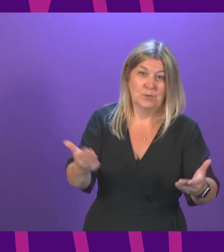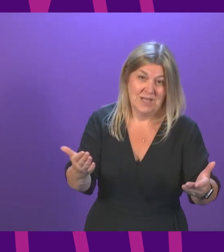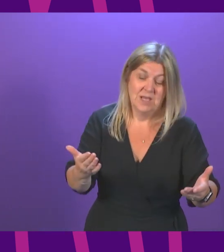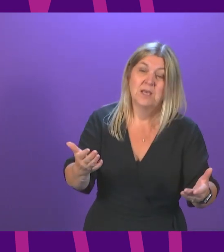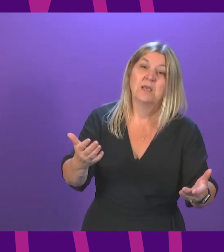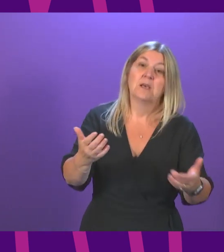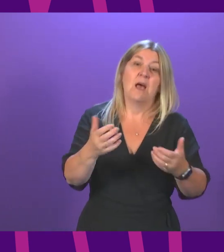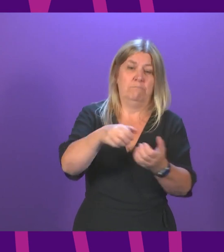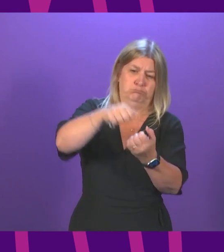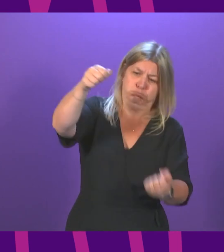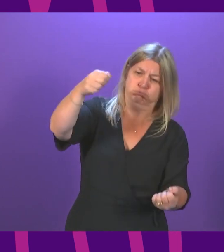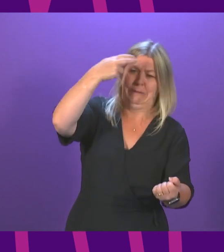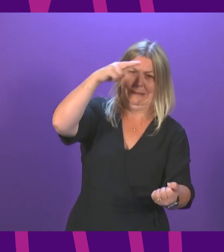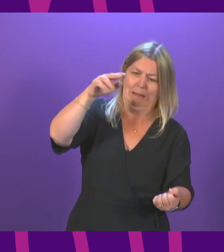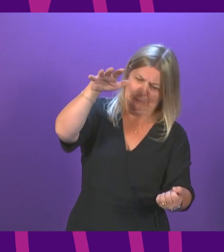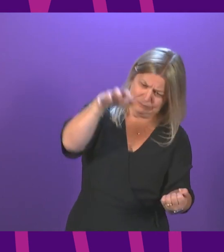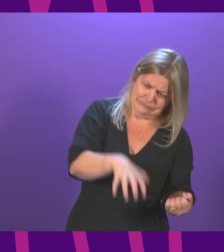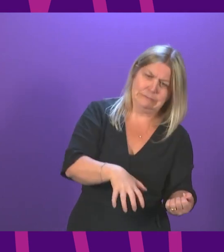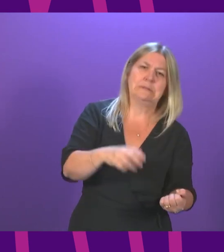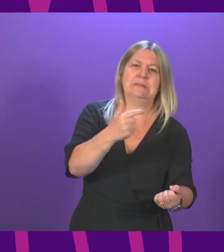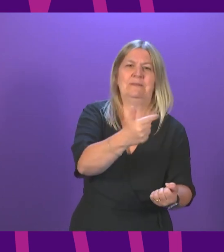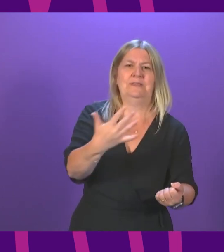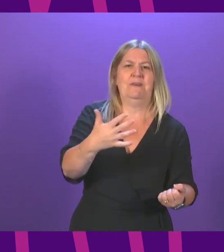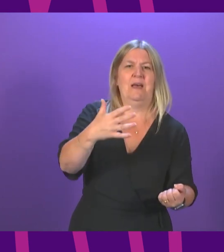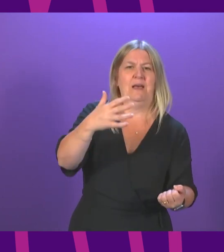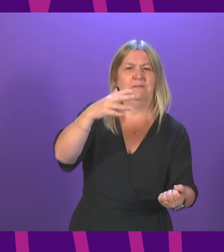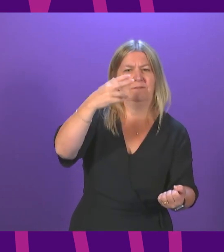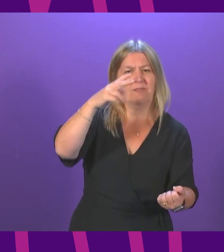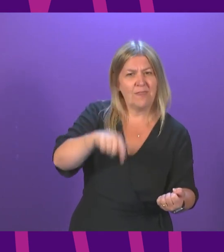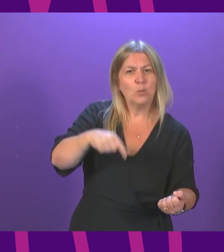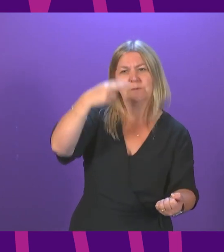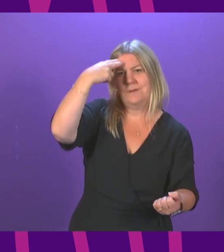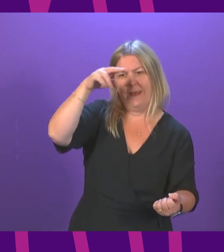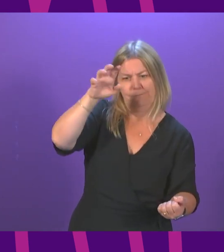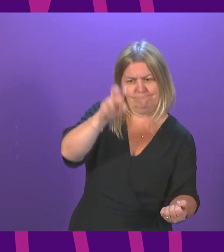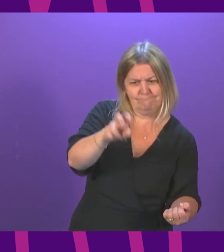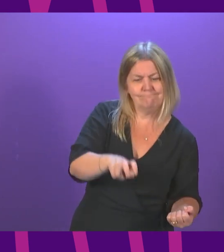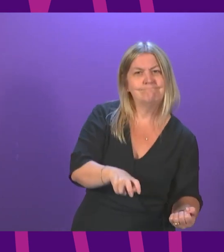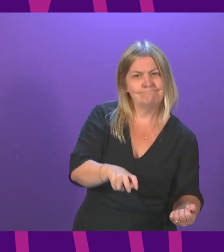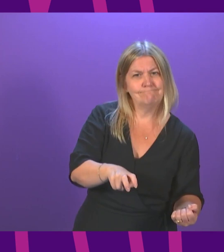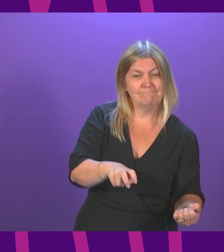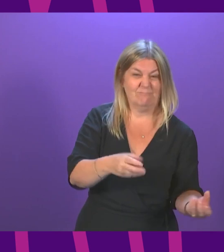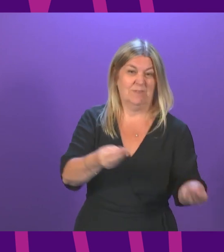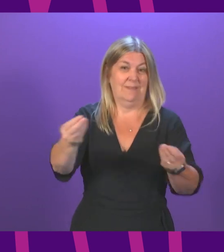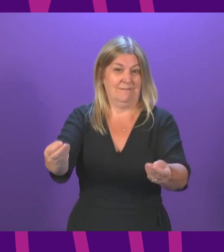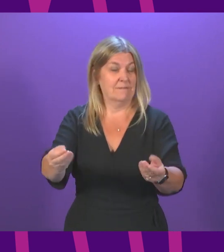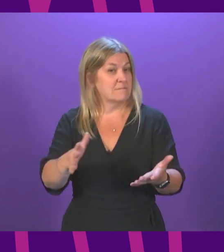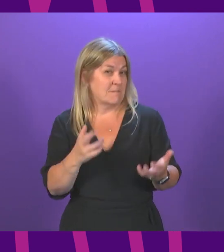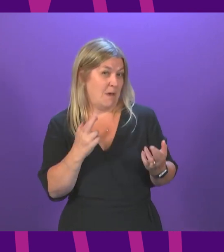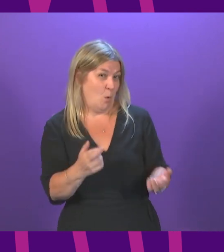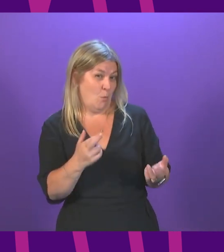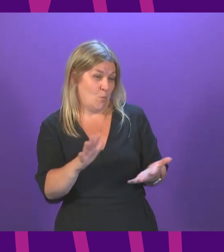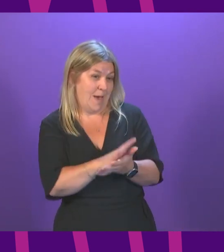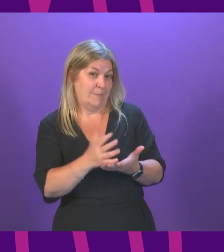First Minister, of almost 75,000 petitioners. I hope that the First Minister would be happy to take this